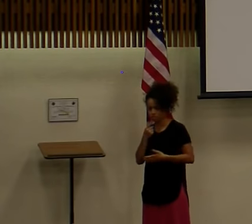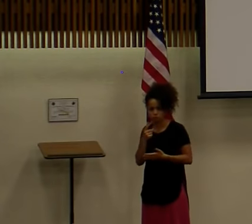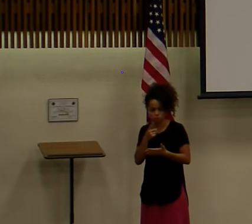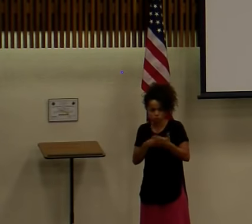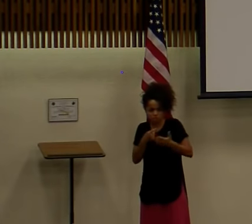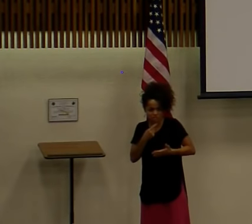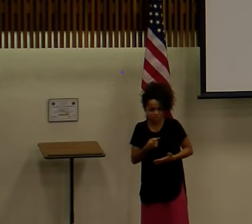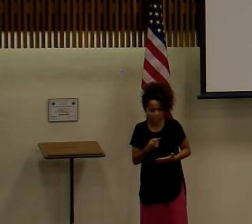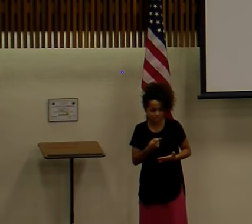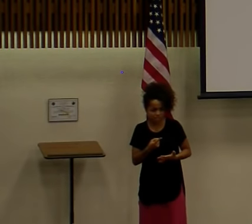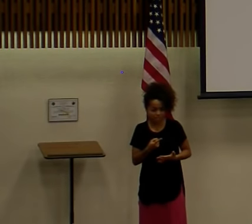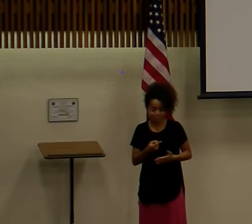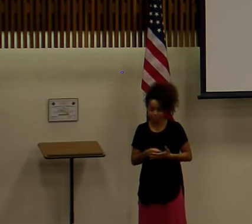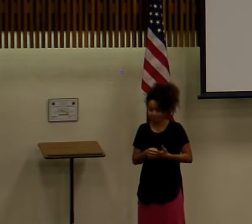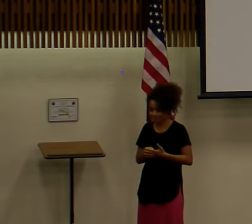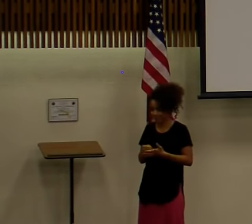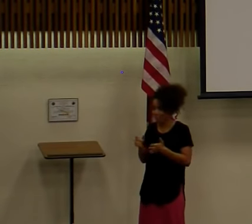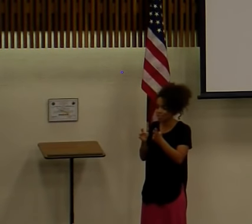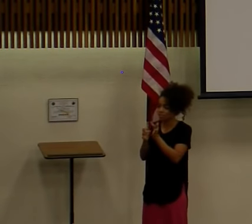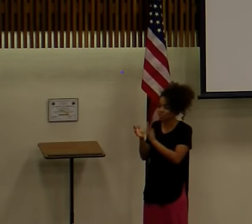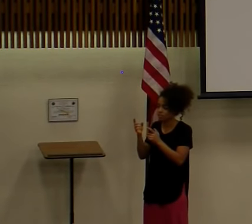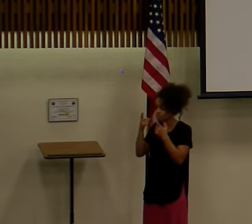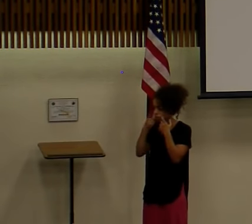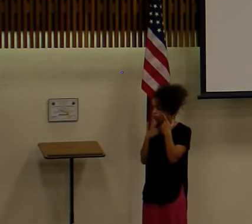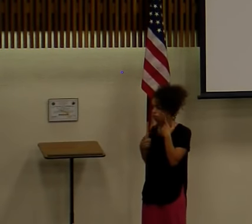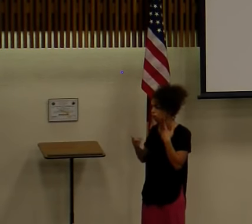I said, It says, Jesus wept.